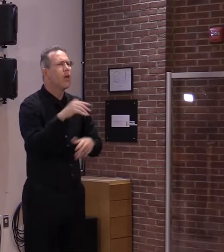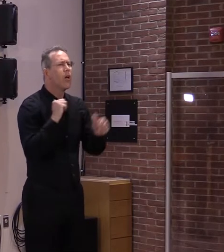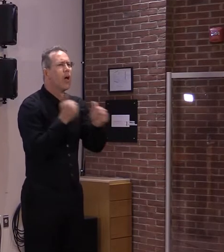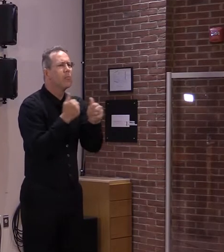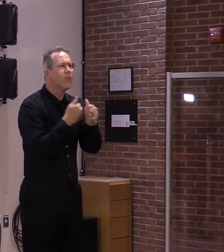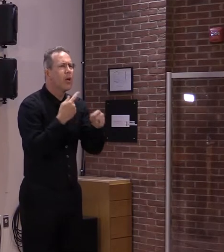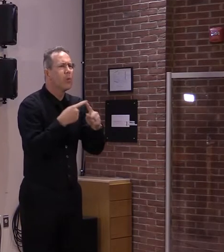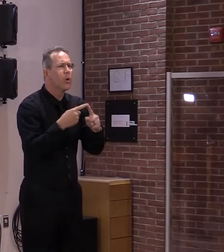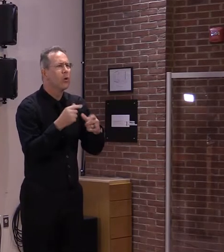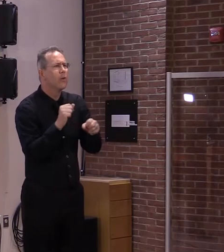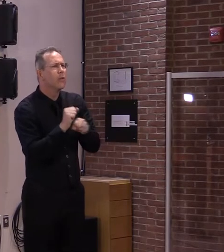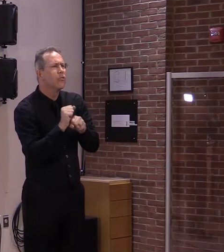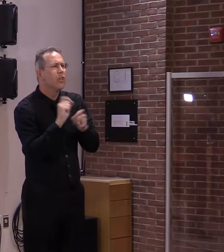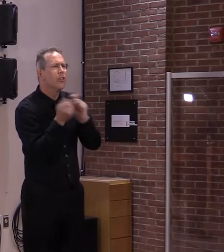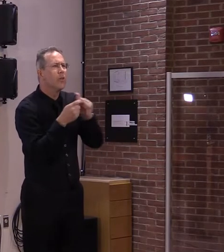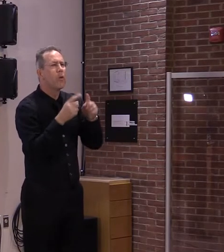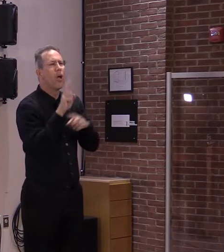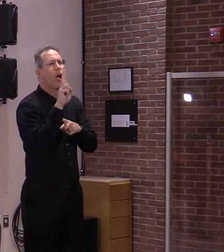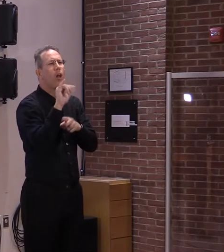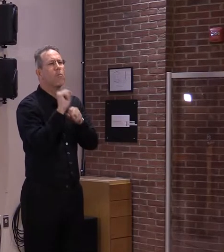the Unemployment Insurance Program.